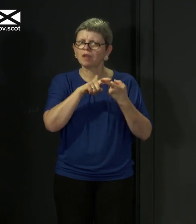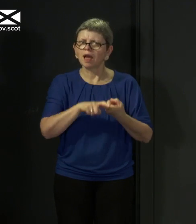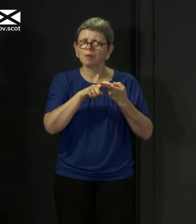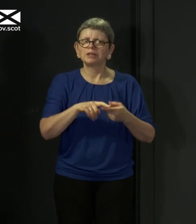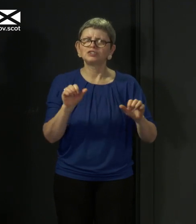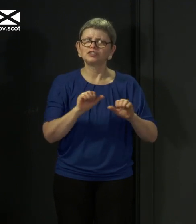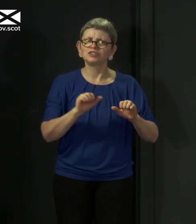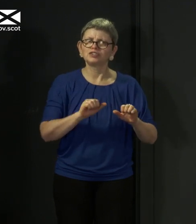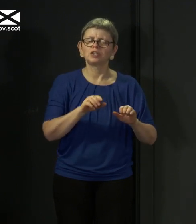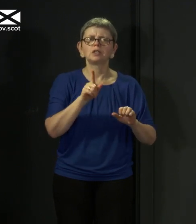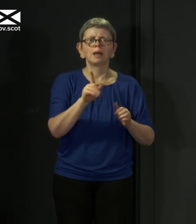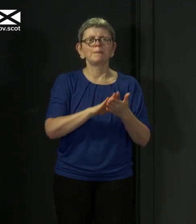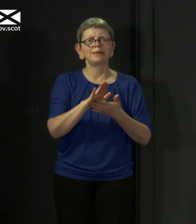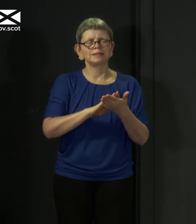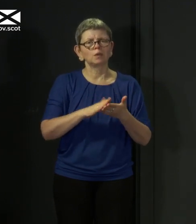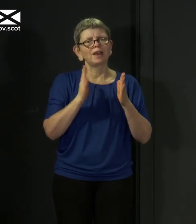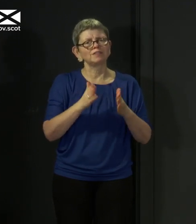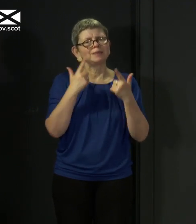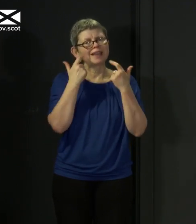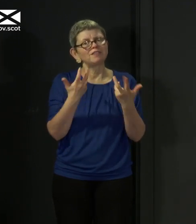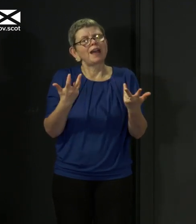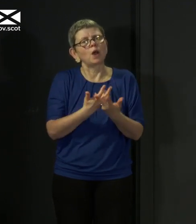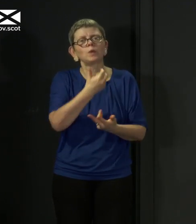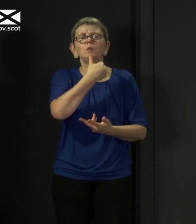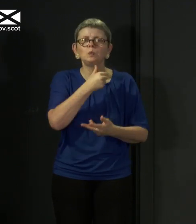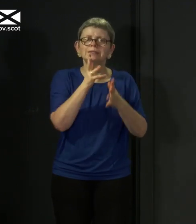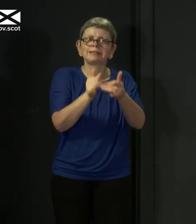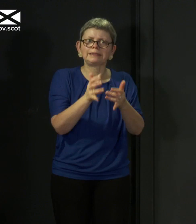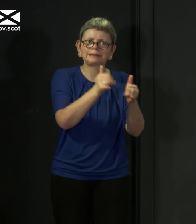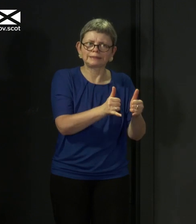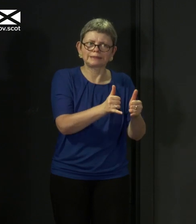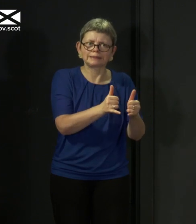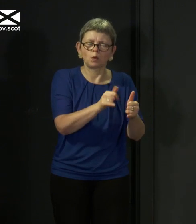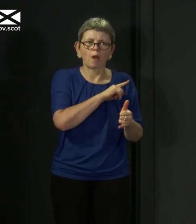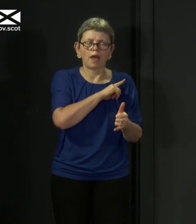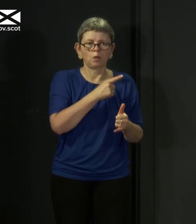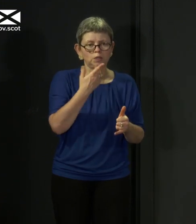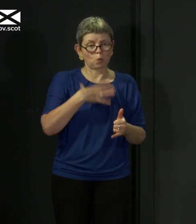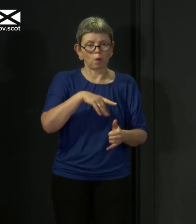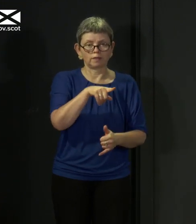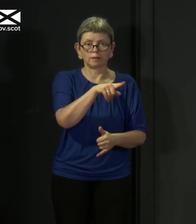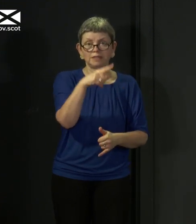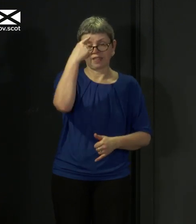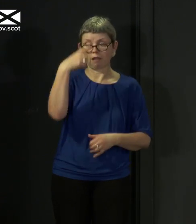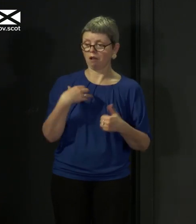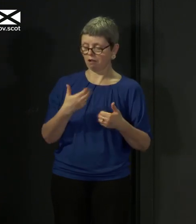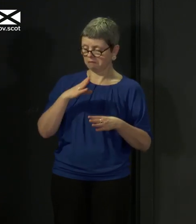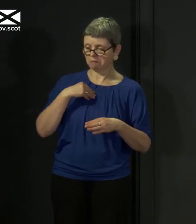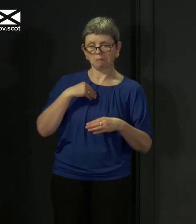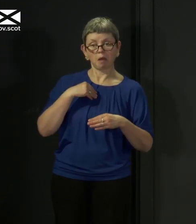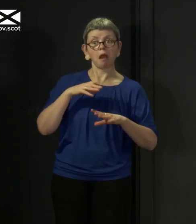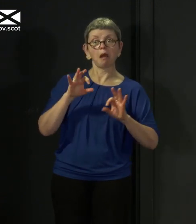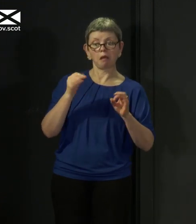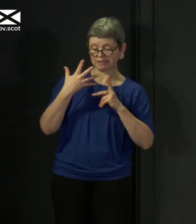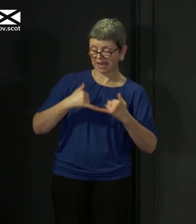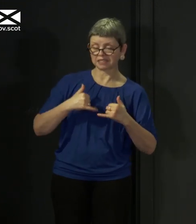that could end up giving people false assurances about whether or not they've had the virus. So all of these things need to continue to be considered. And they will